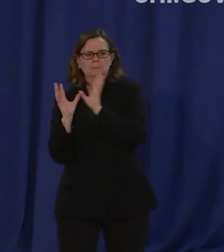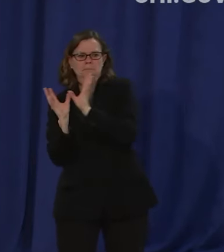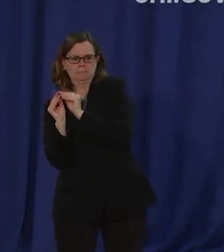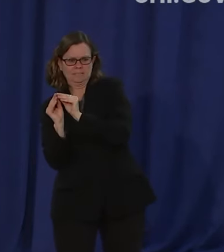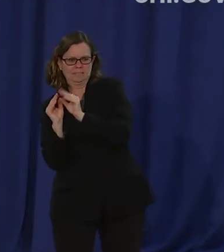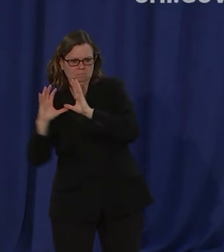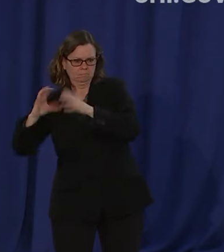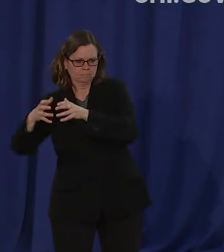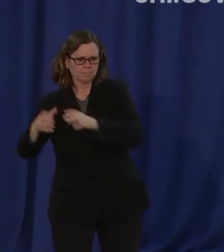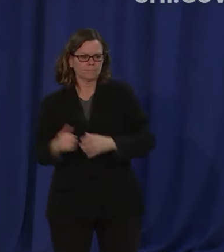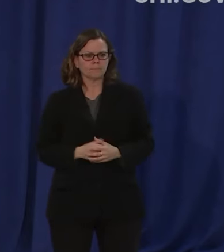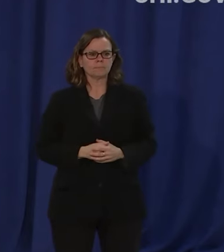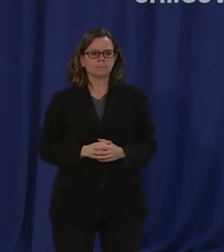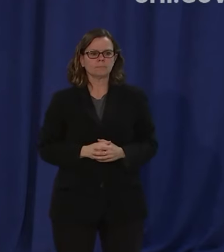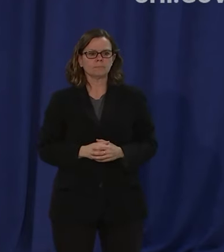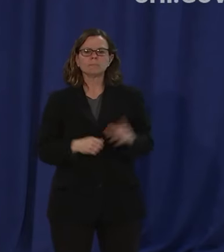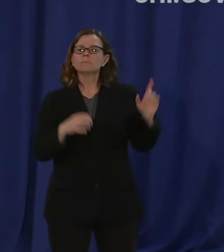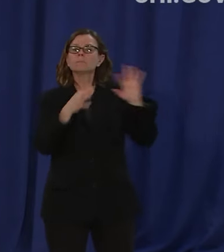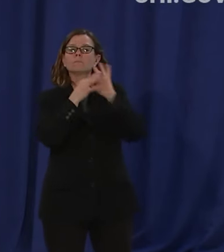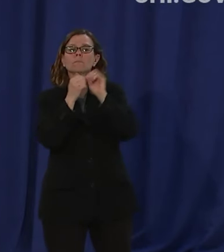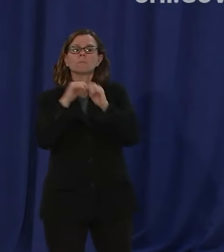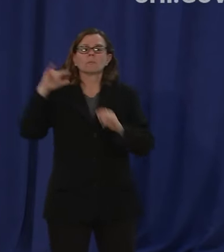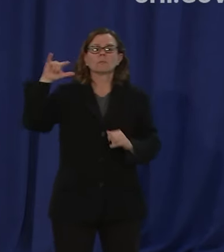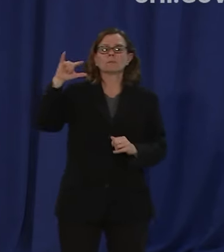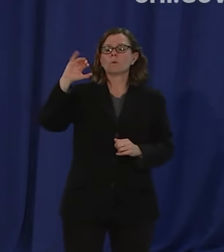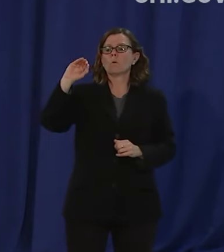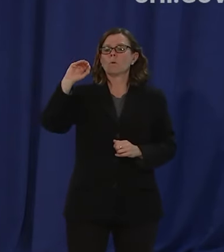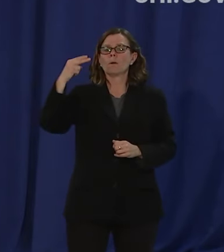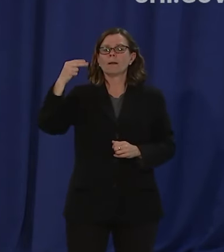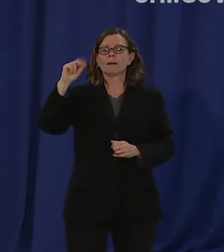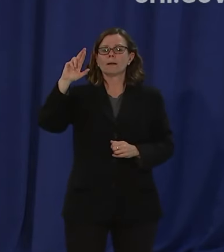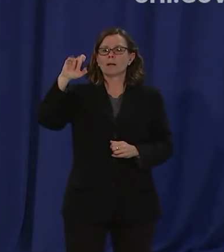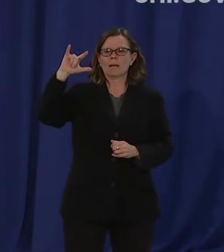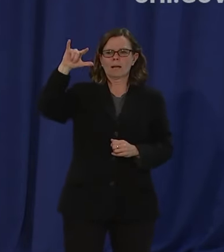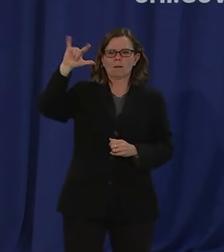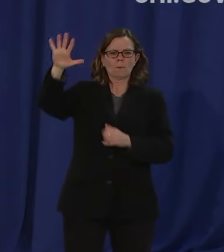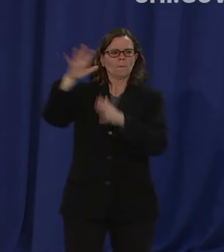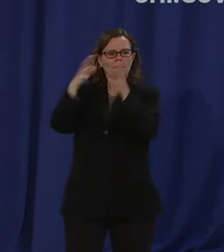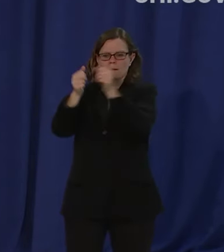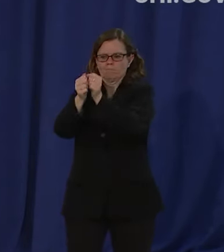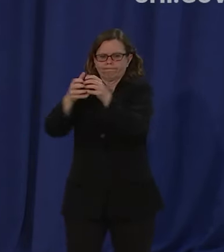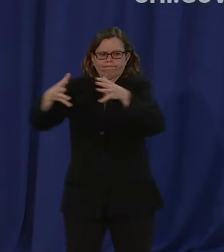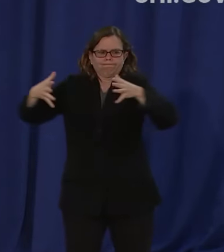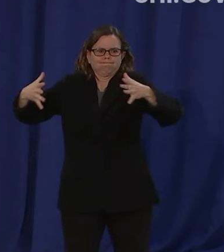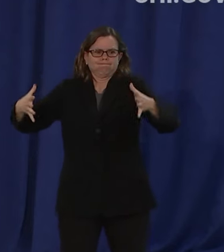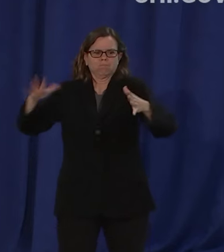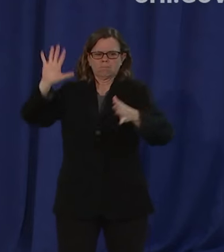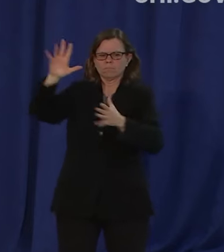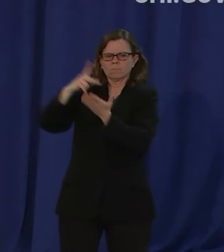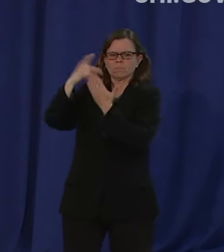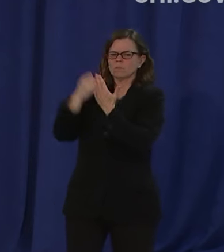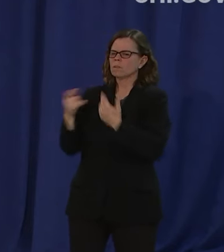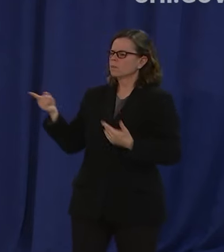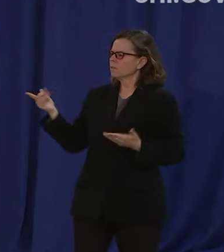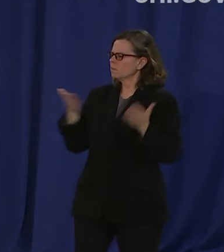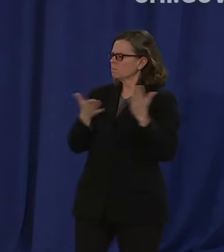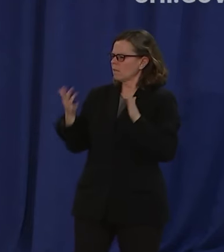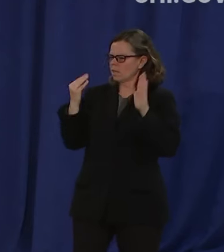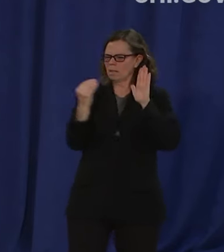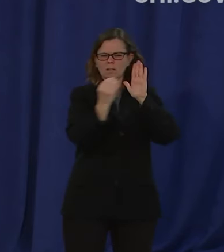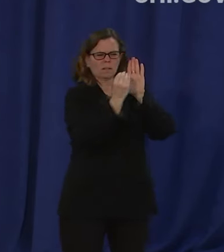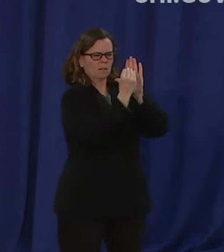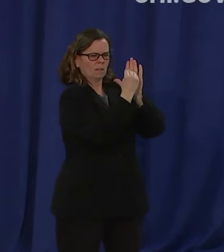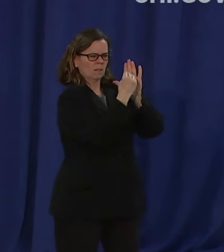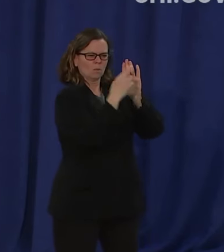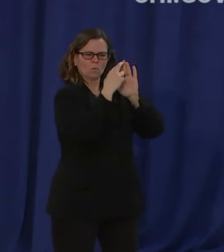expansion project what is the purpose of that ordinance and does it have anything to do with the need to modify the agreement because of the hardship